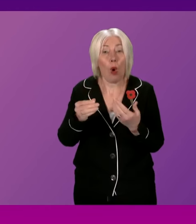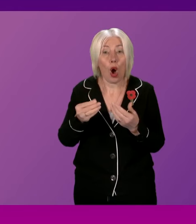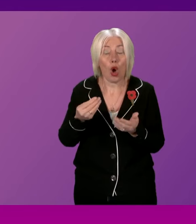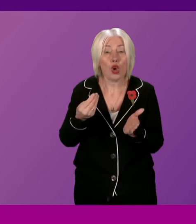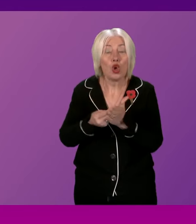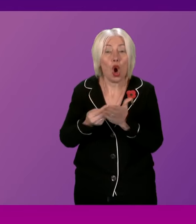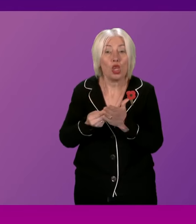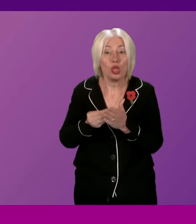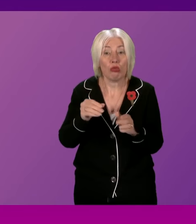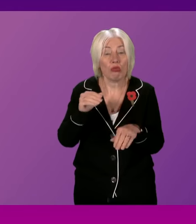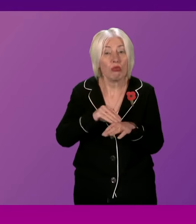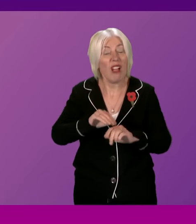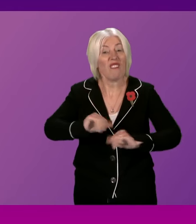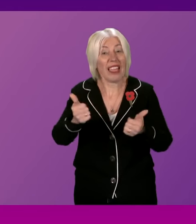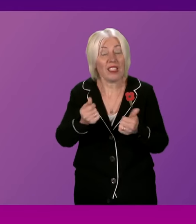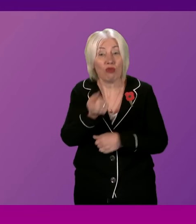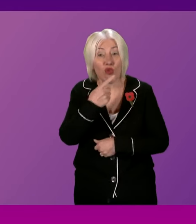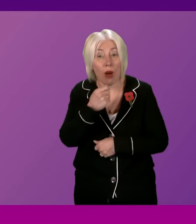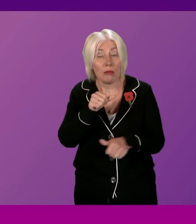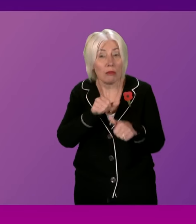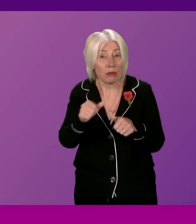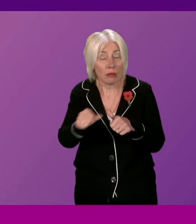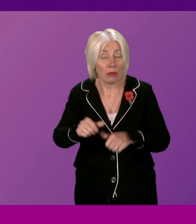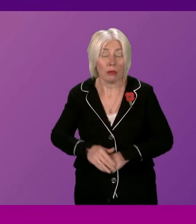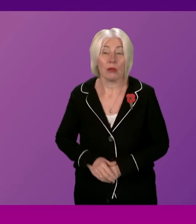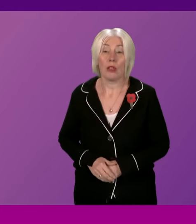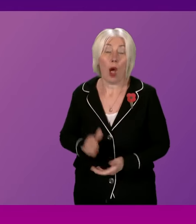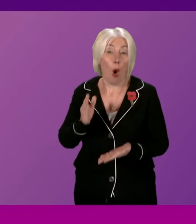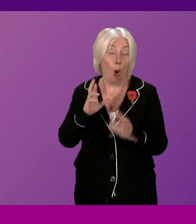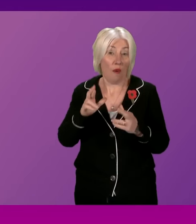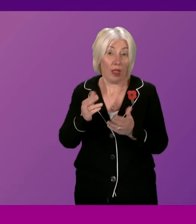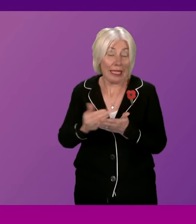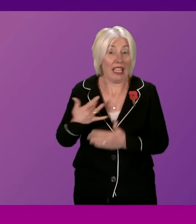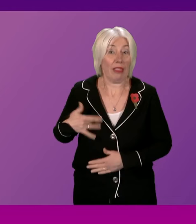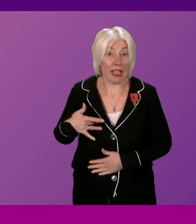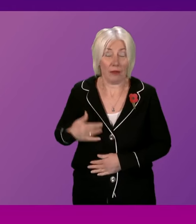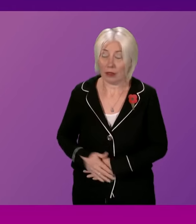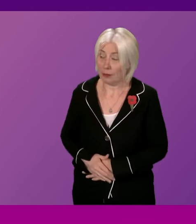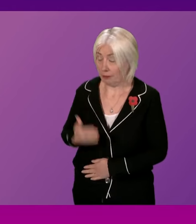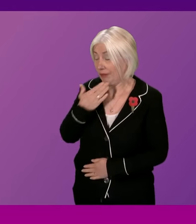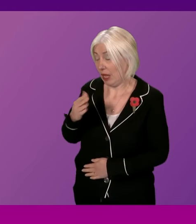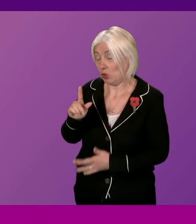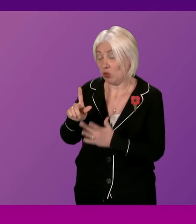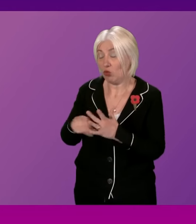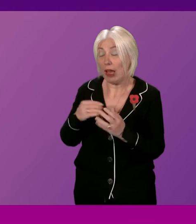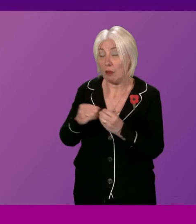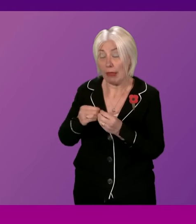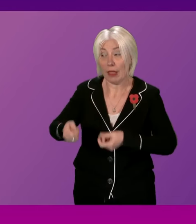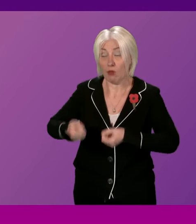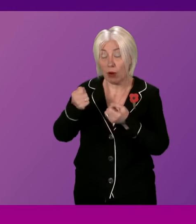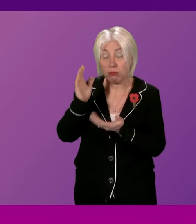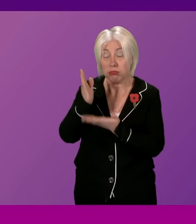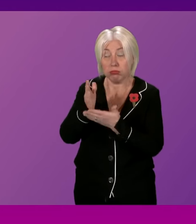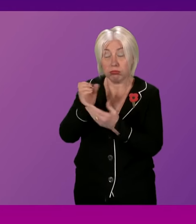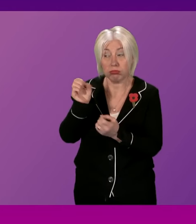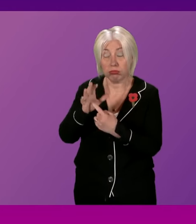literally save lives? First Minister. Can I thank Jackie Bailey for raising a very important point indeed. And, of course,